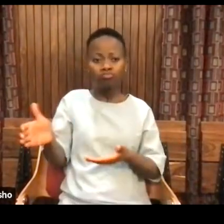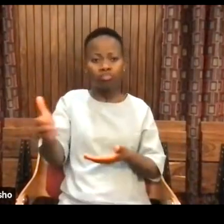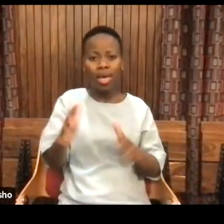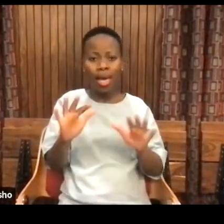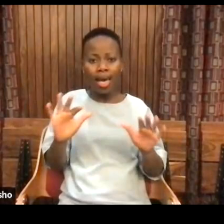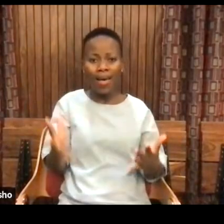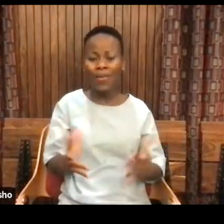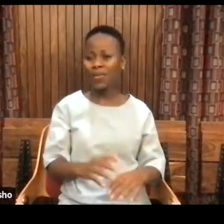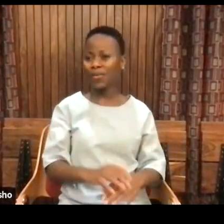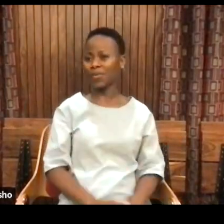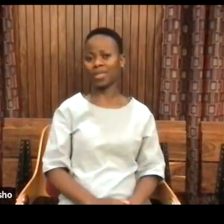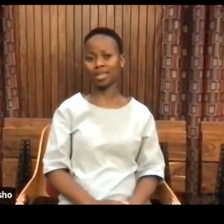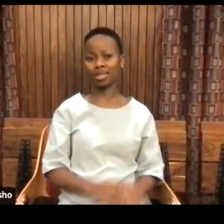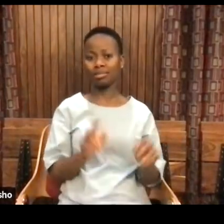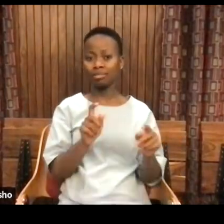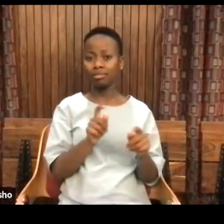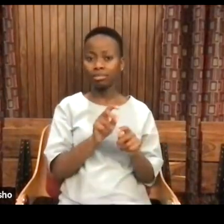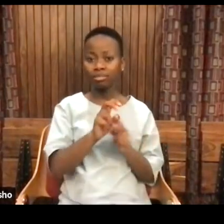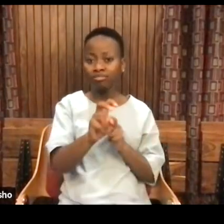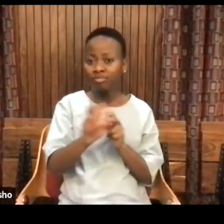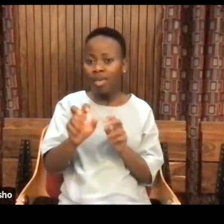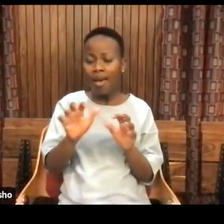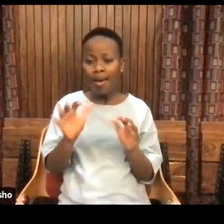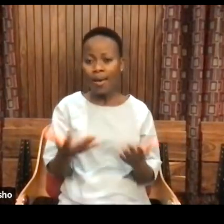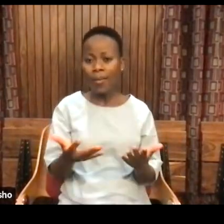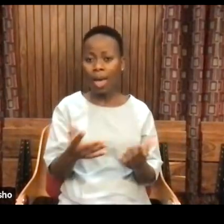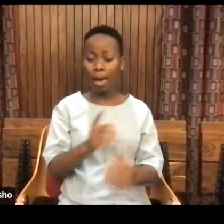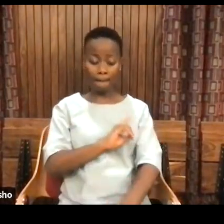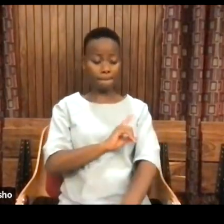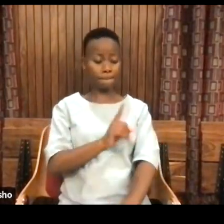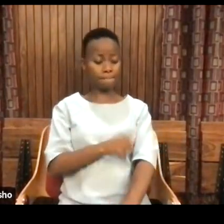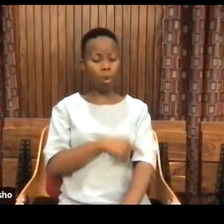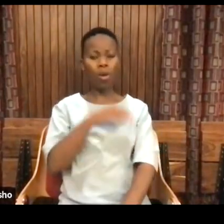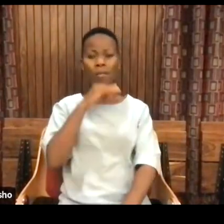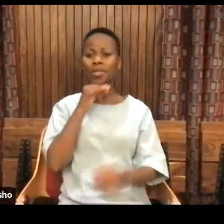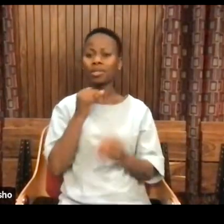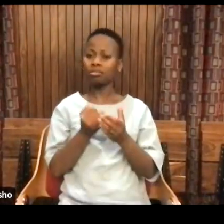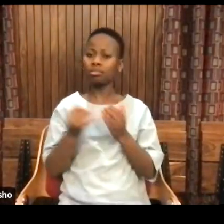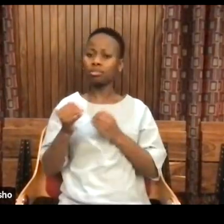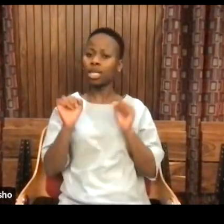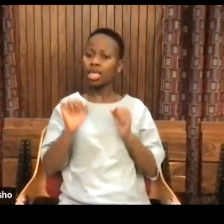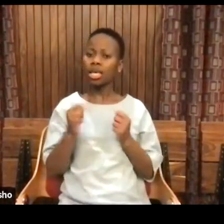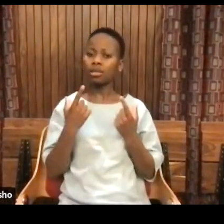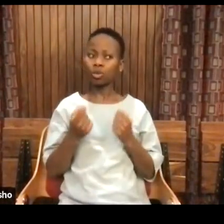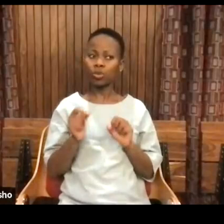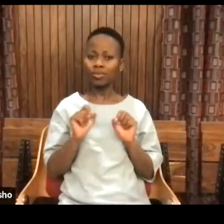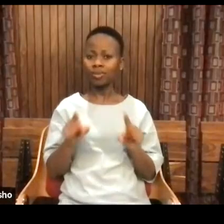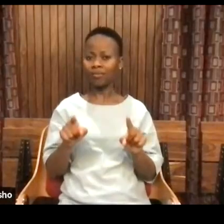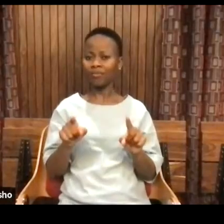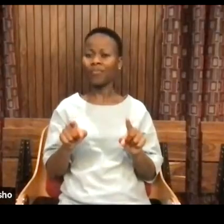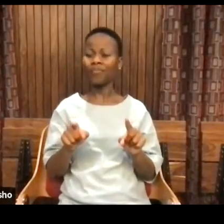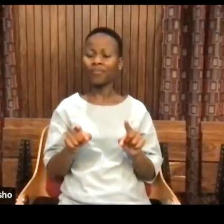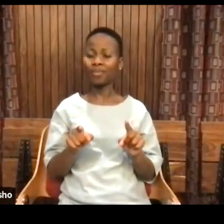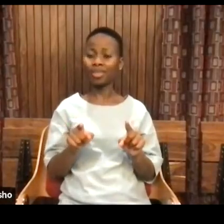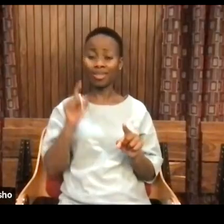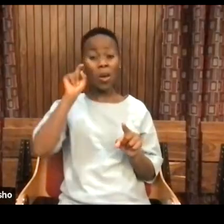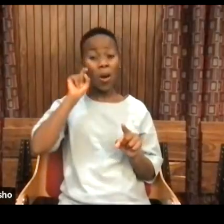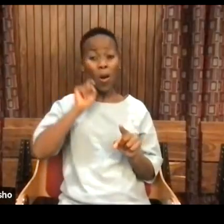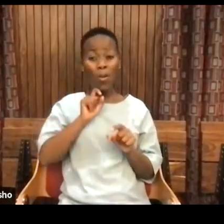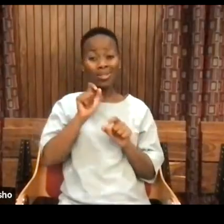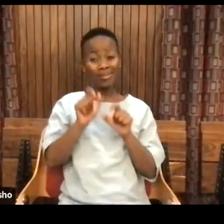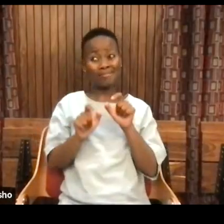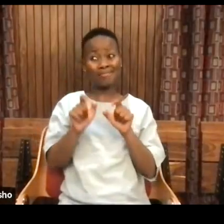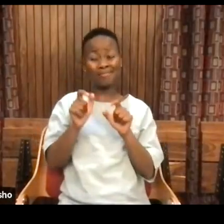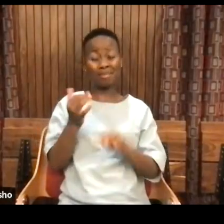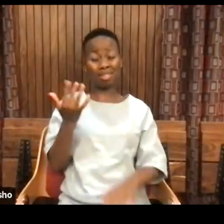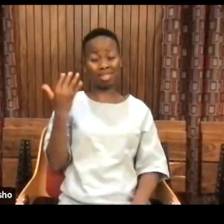wouldn't have ropes. You wouldn't have transportation. Power enables. And this is something many ancient people knew about power.